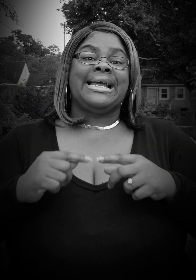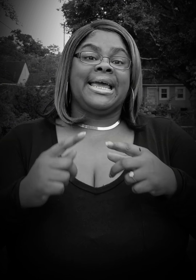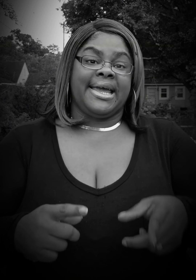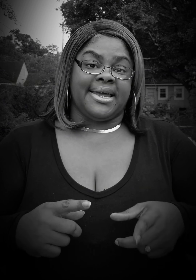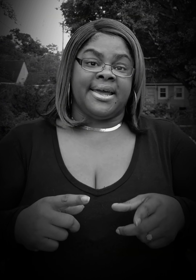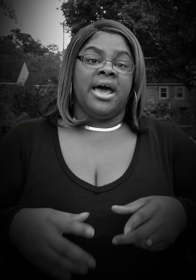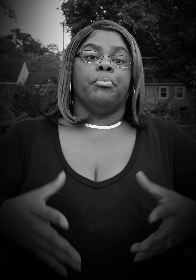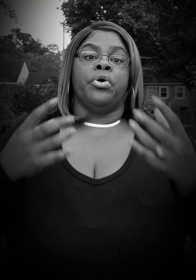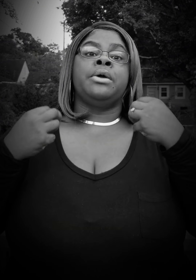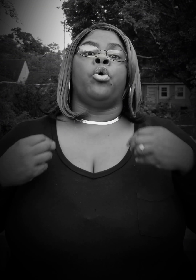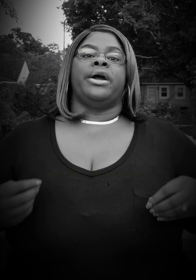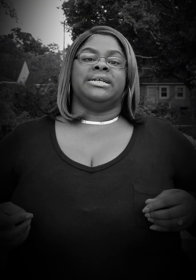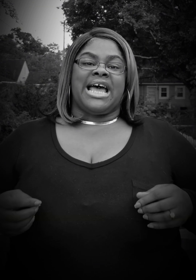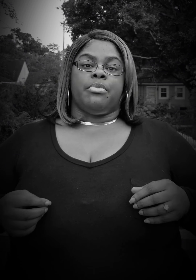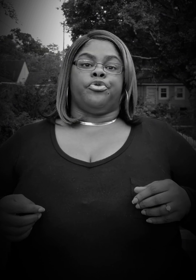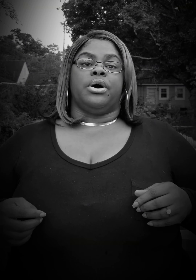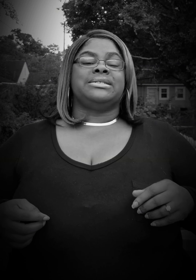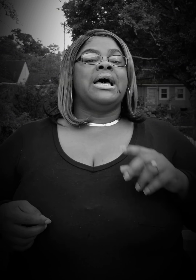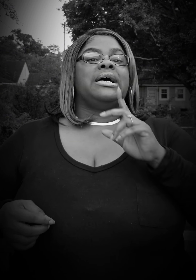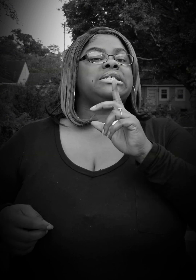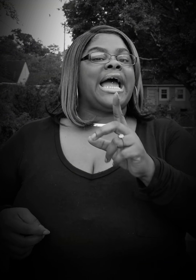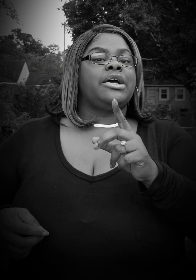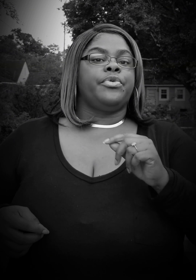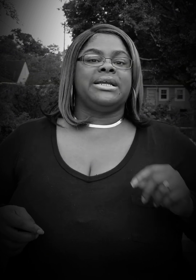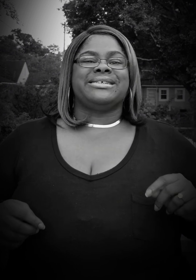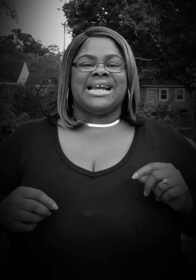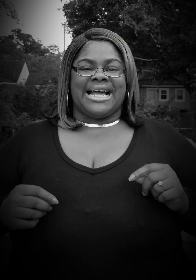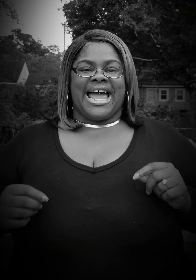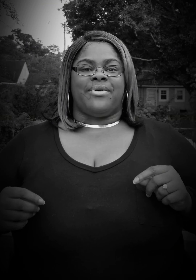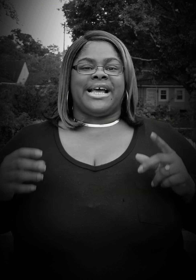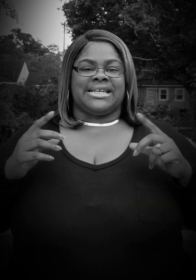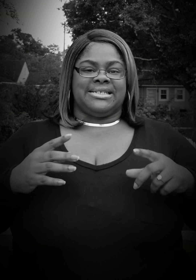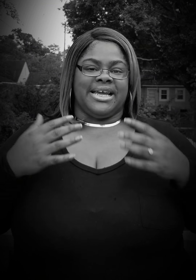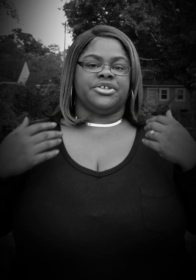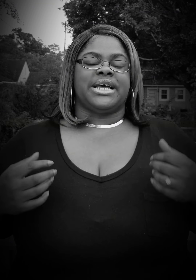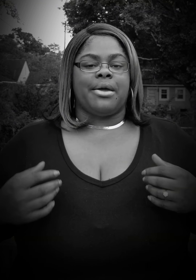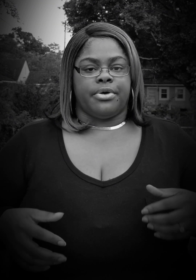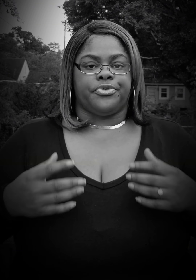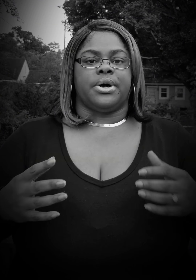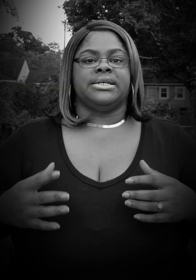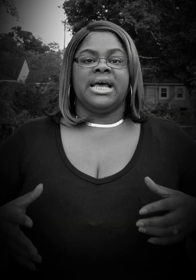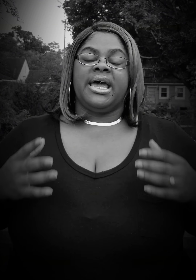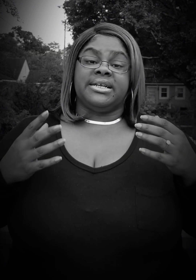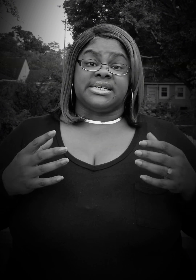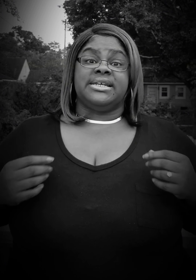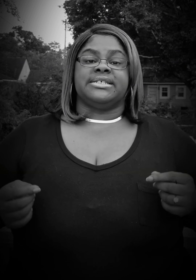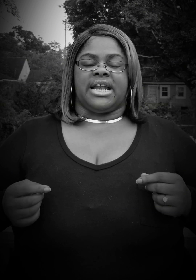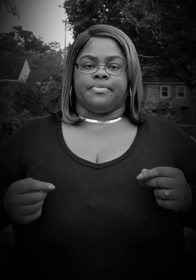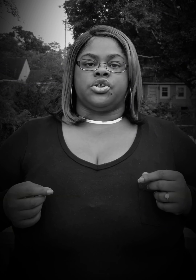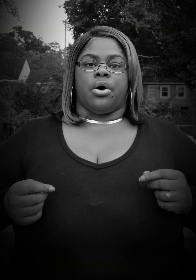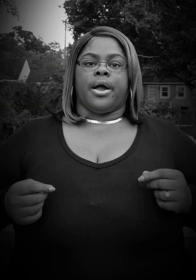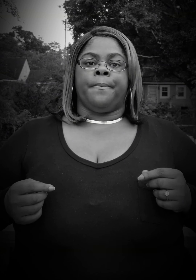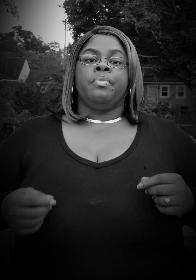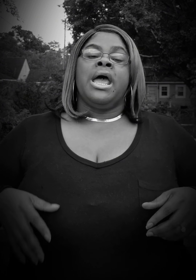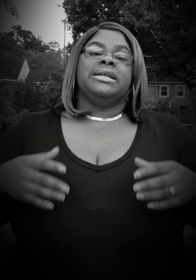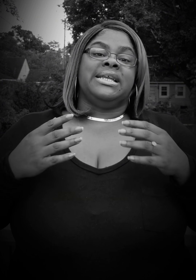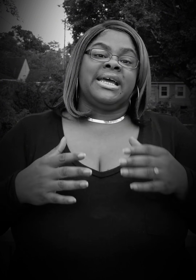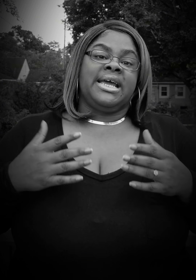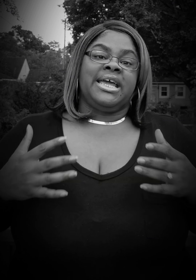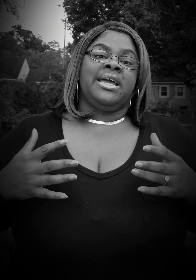he bring more entertainment for us? A skating rink does not count as an entertainment for us. It just doesn't. I'm sorry. Did he,